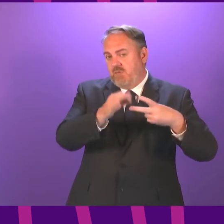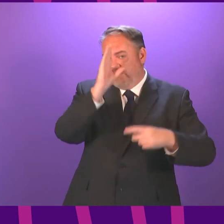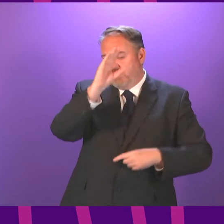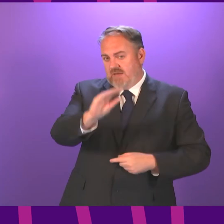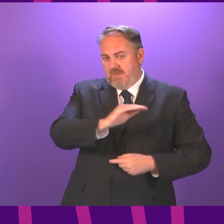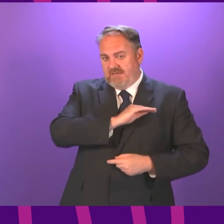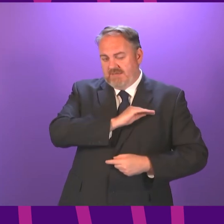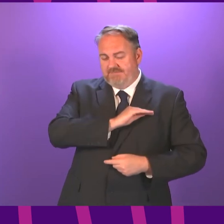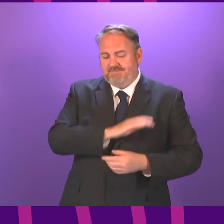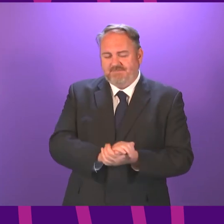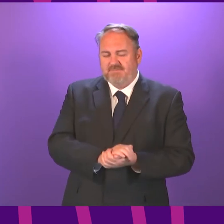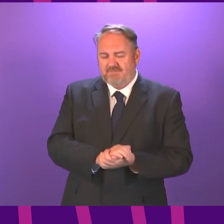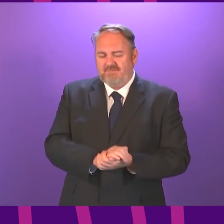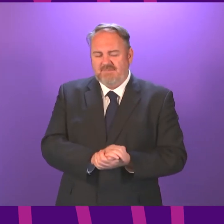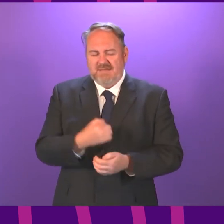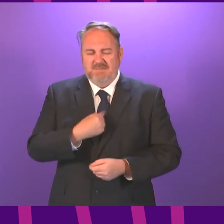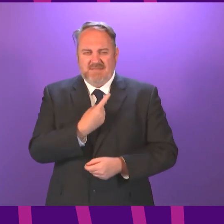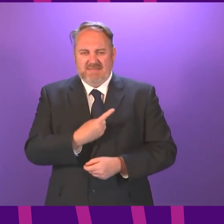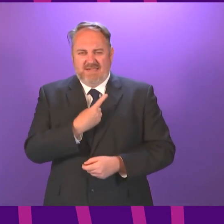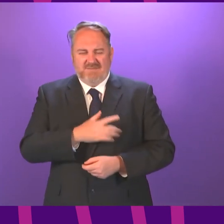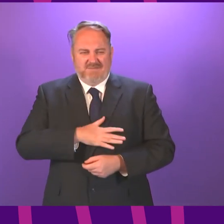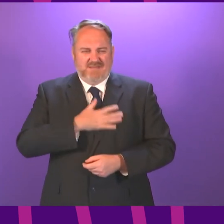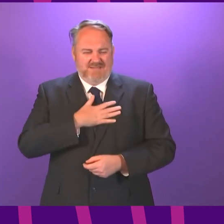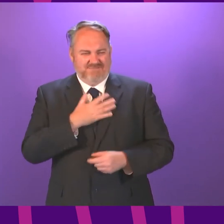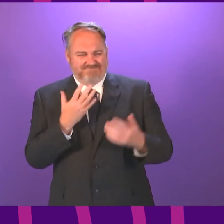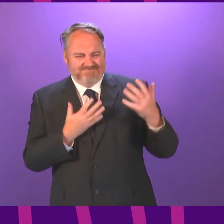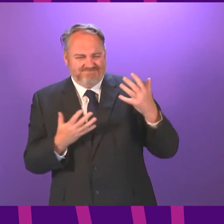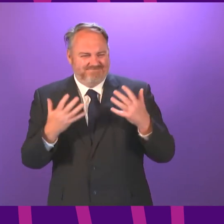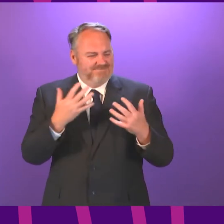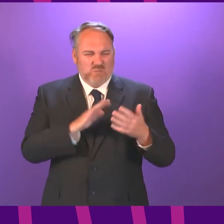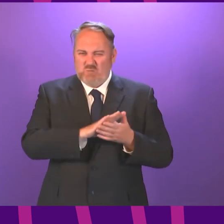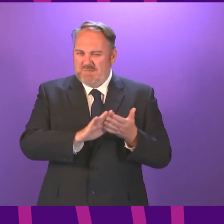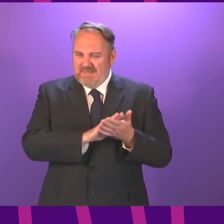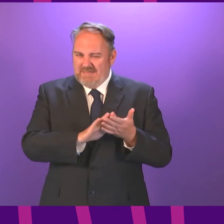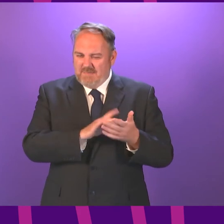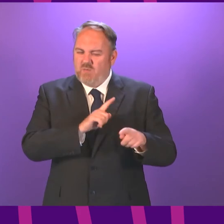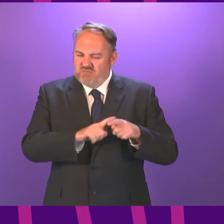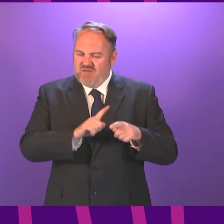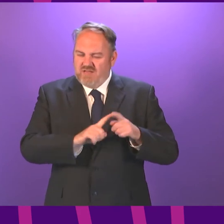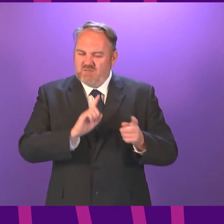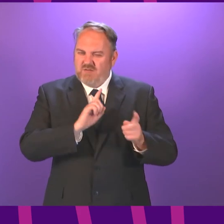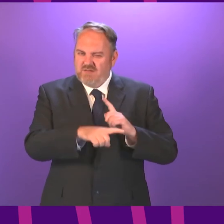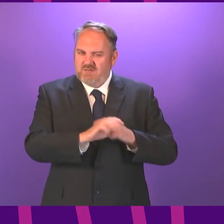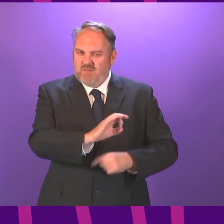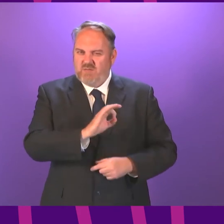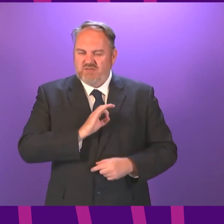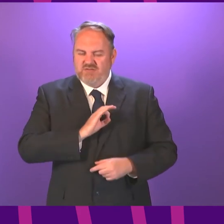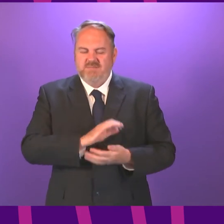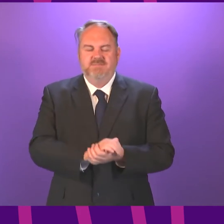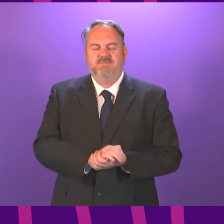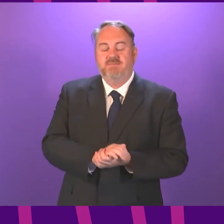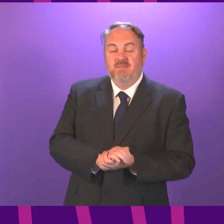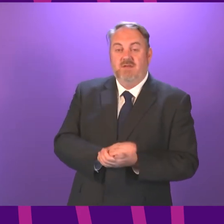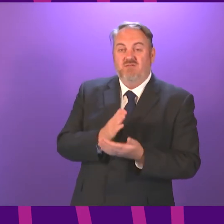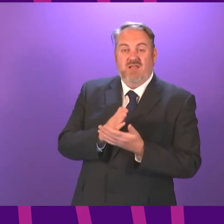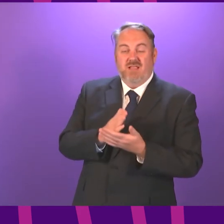raised by Douglas Ross, which I have to say I kind of struggle to understand, but I'm going to do my best. I said last week and I don't think there is a leader